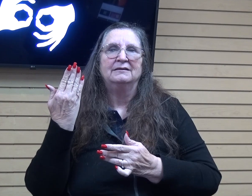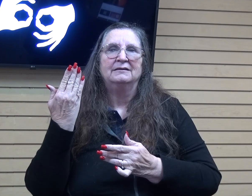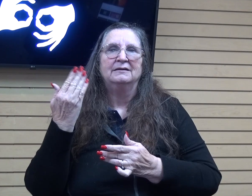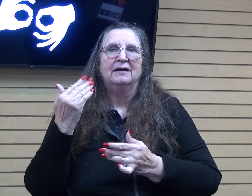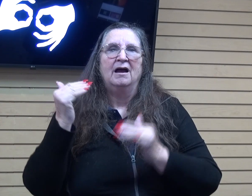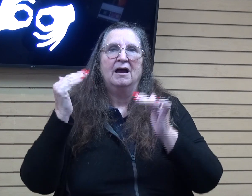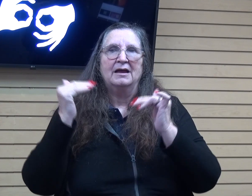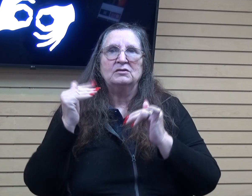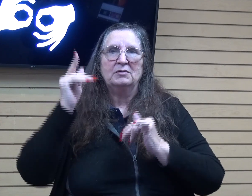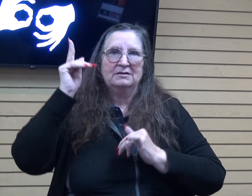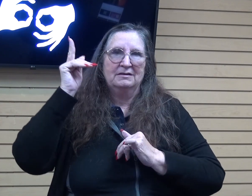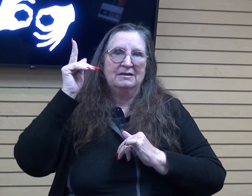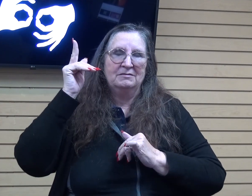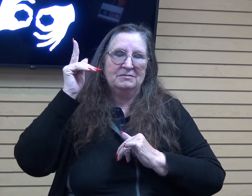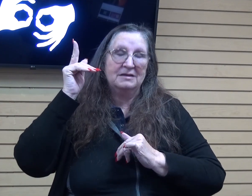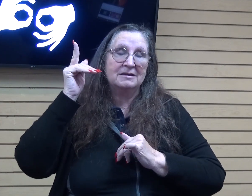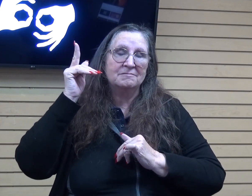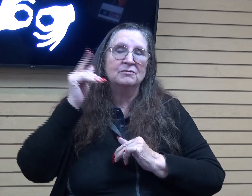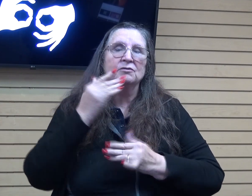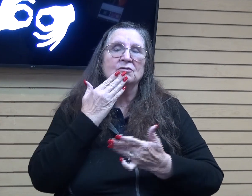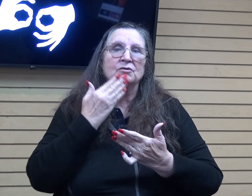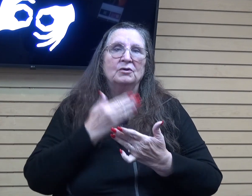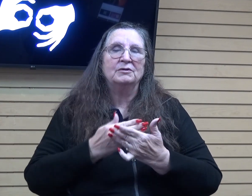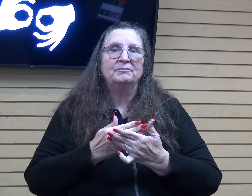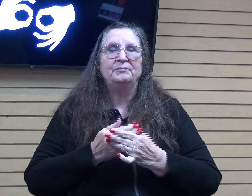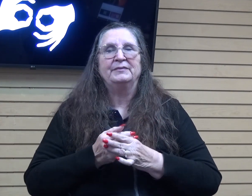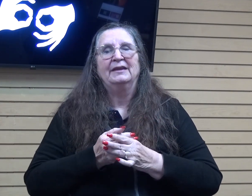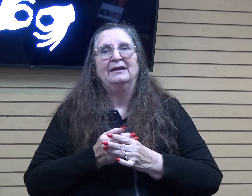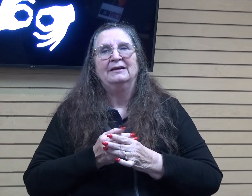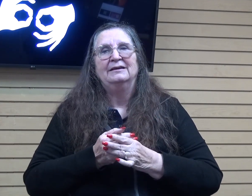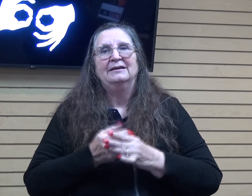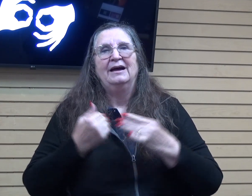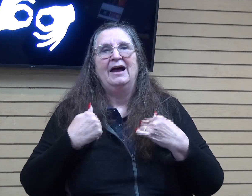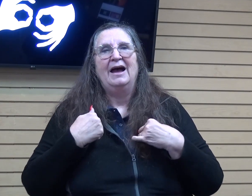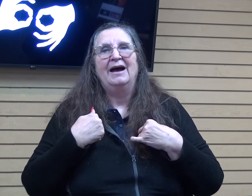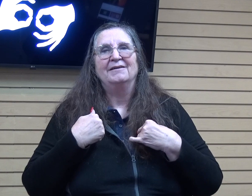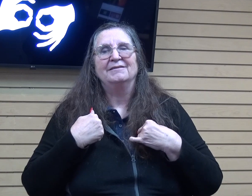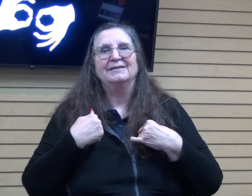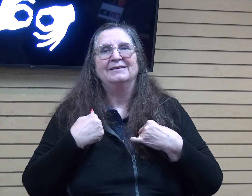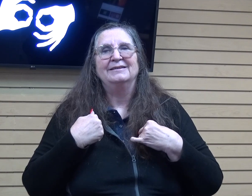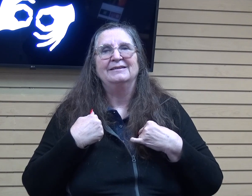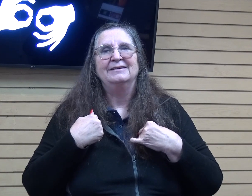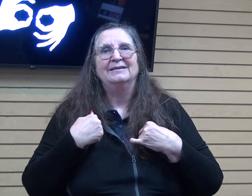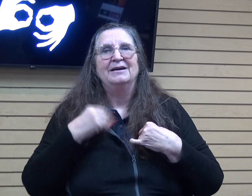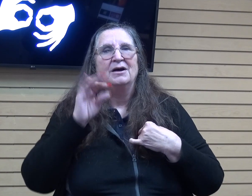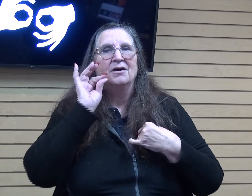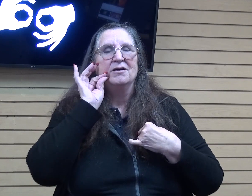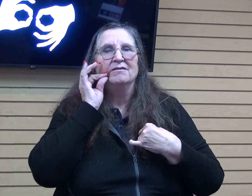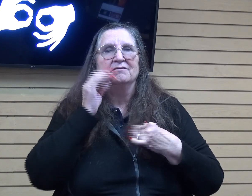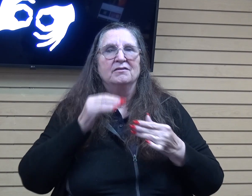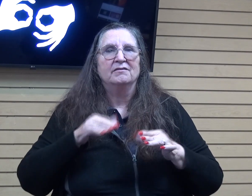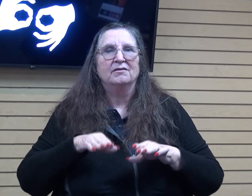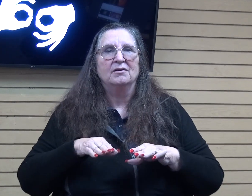on and in him and just have such a fruitful walk and life with him. So